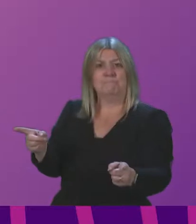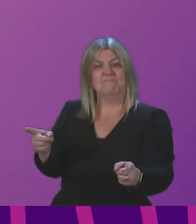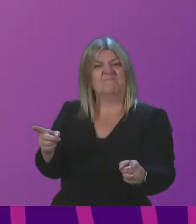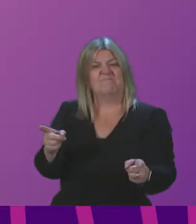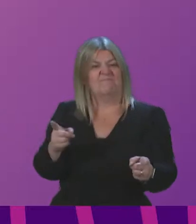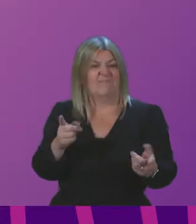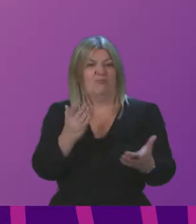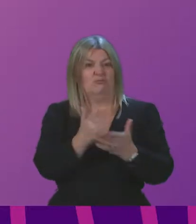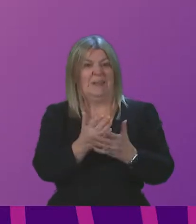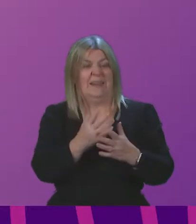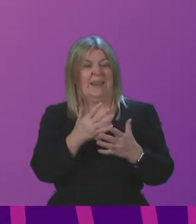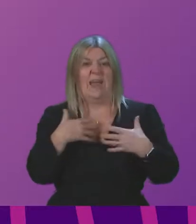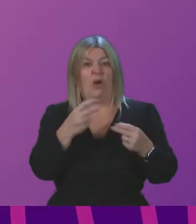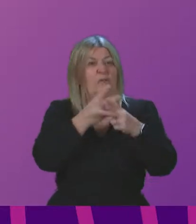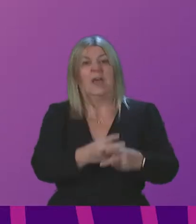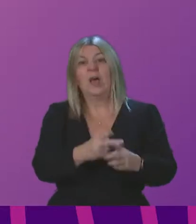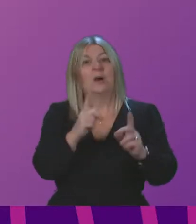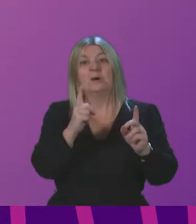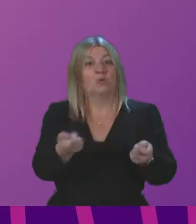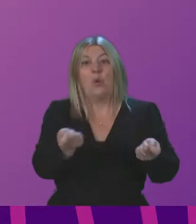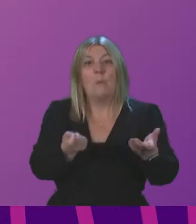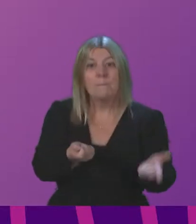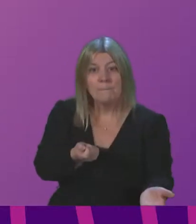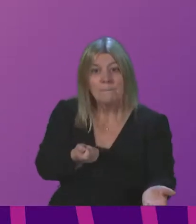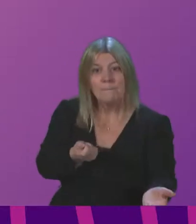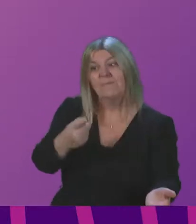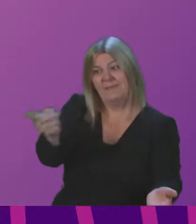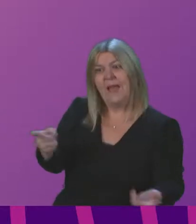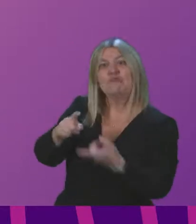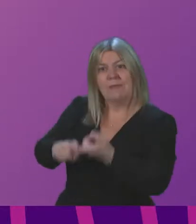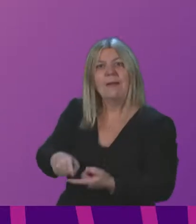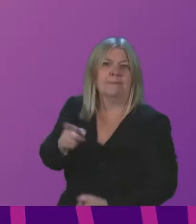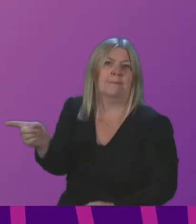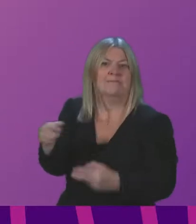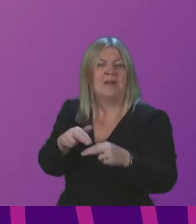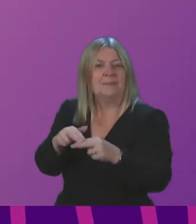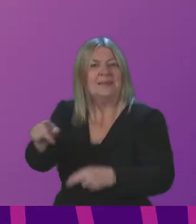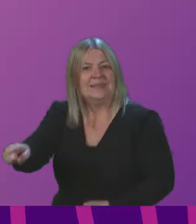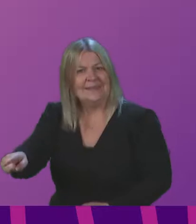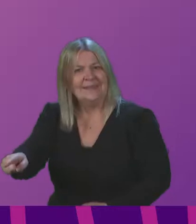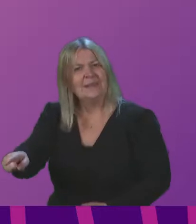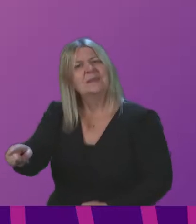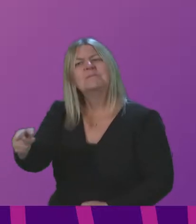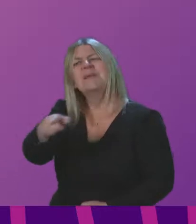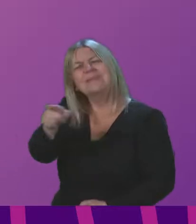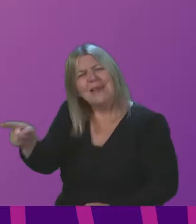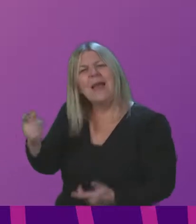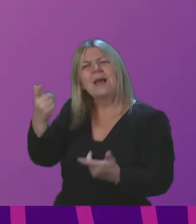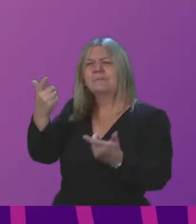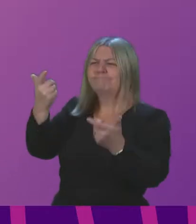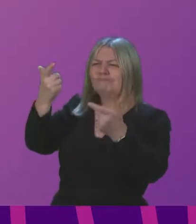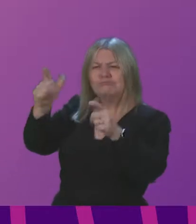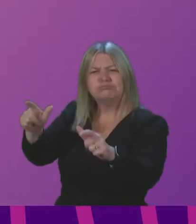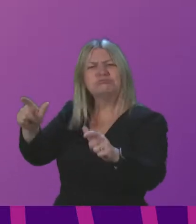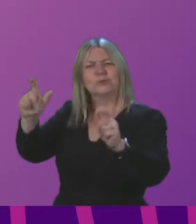So where is their recovery plan? Where is their respite? Because in many local authorities, respite has simply not restarted,